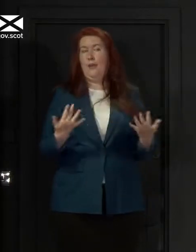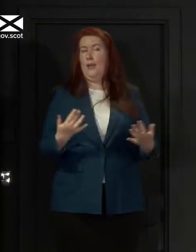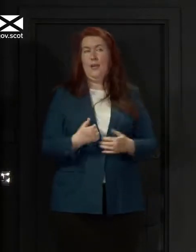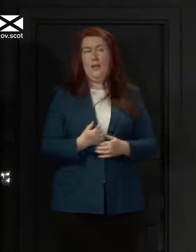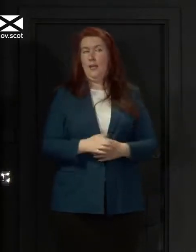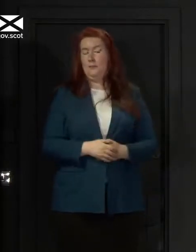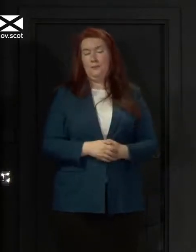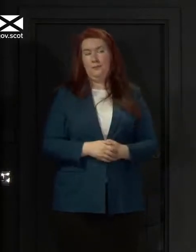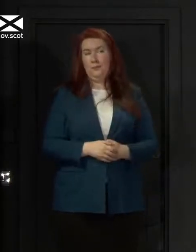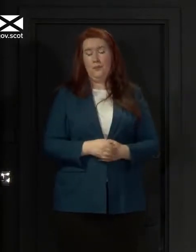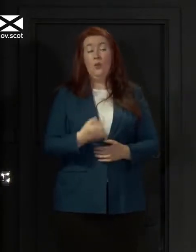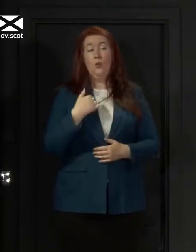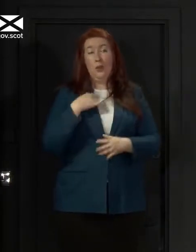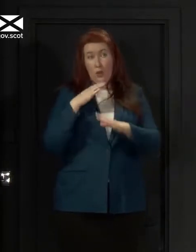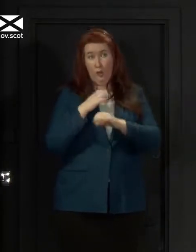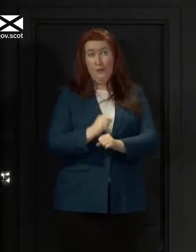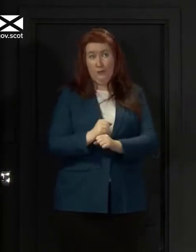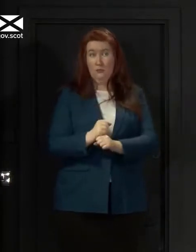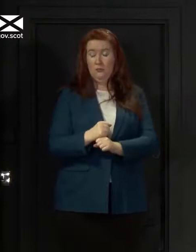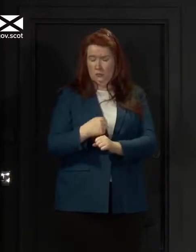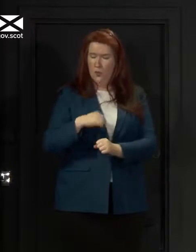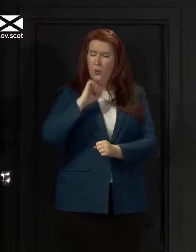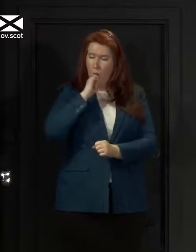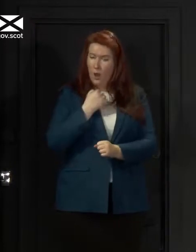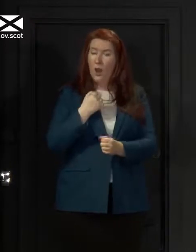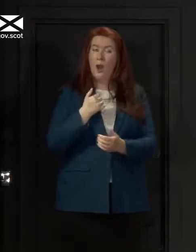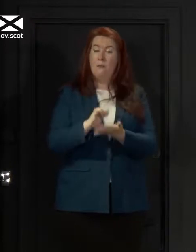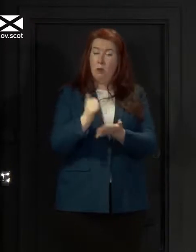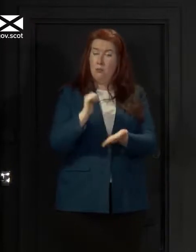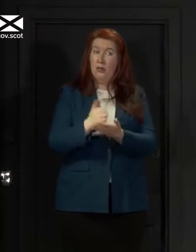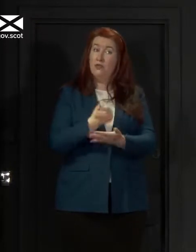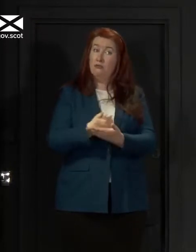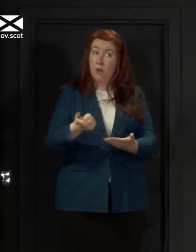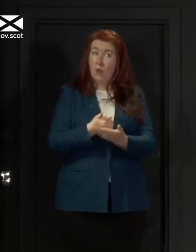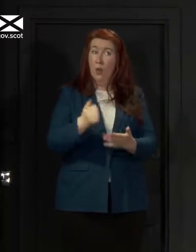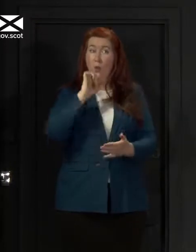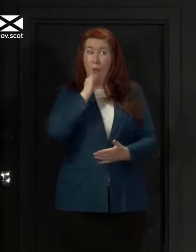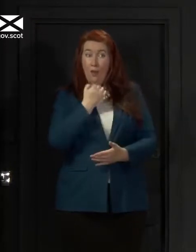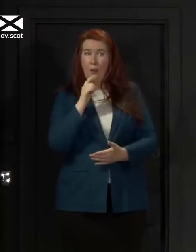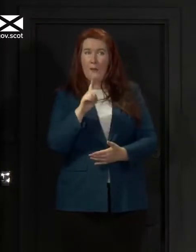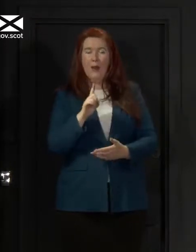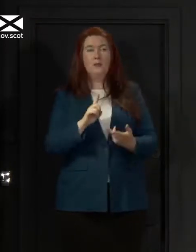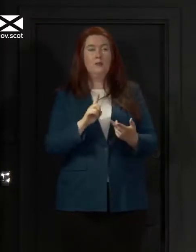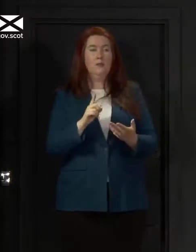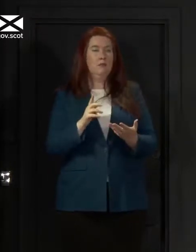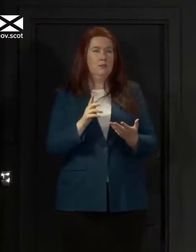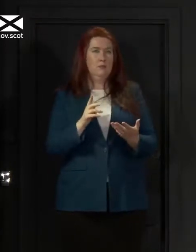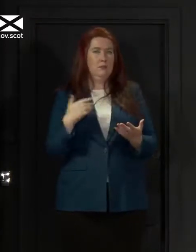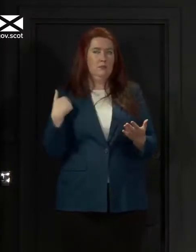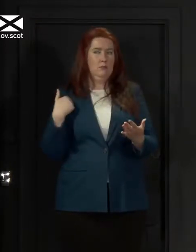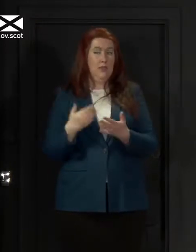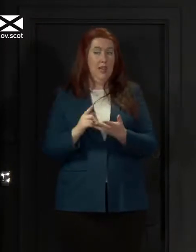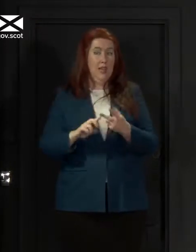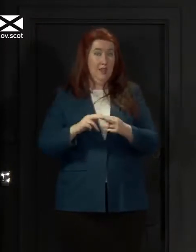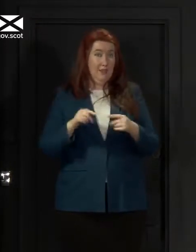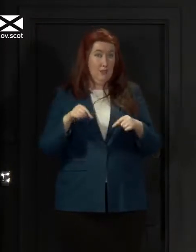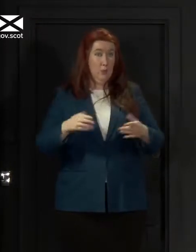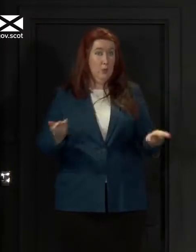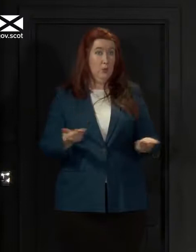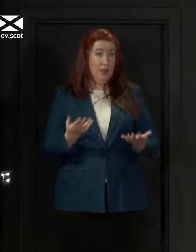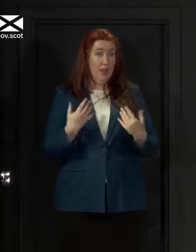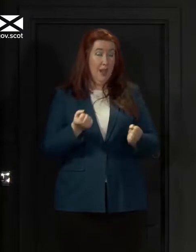We have made a commitment to publish that information on a regular basis, but if we do have that as of today,